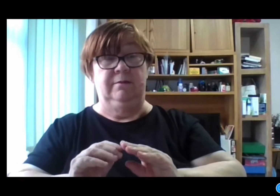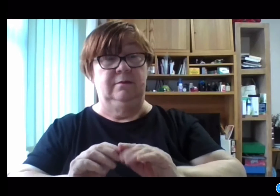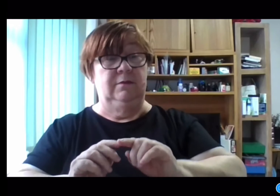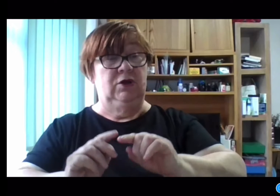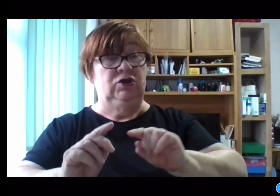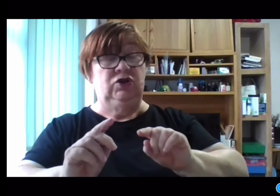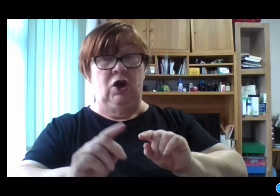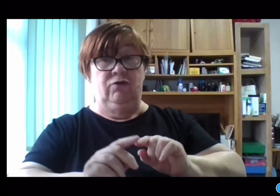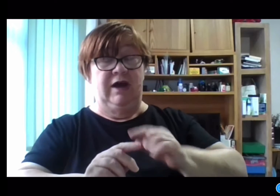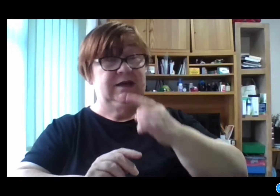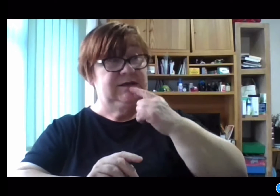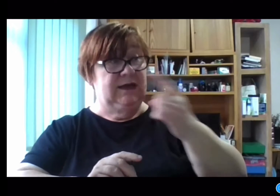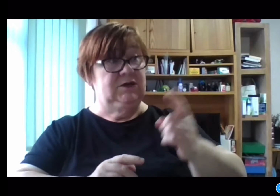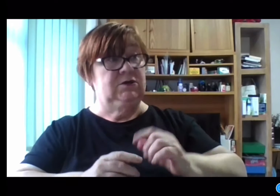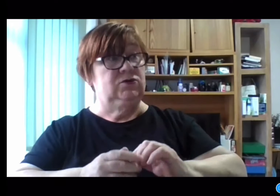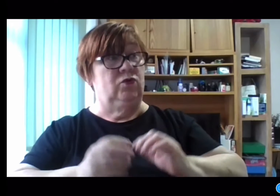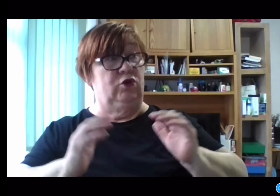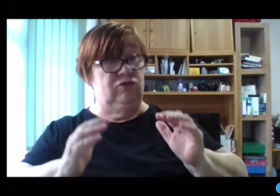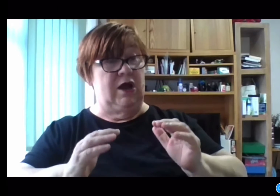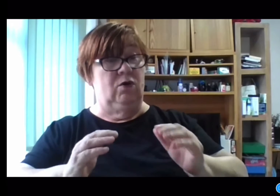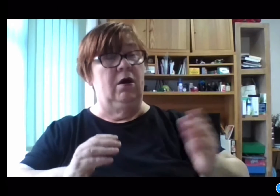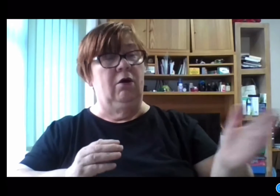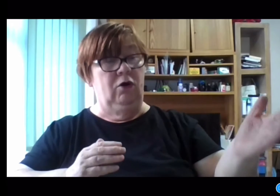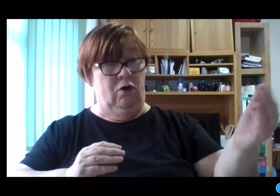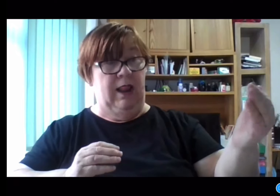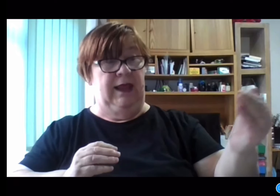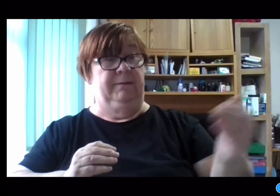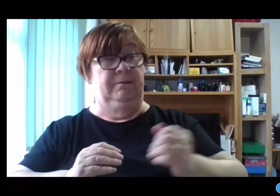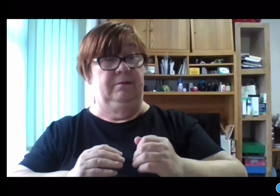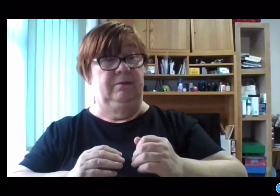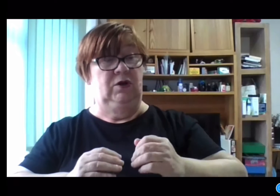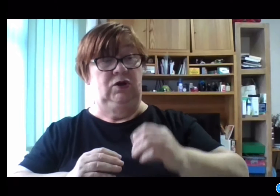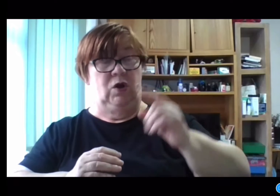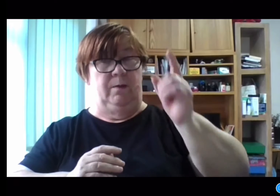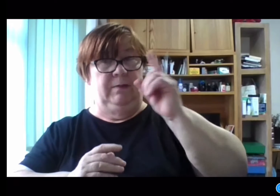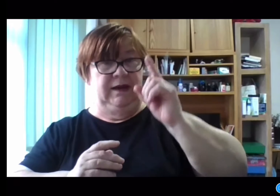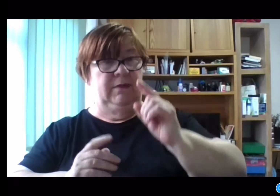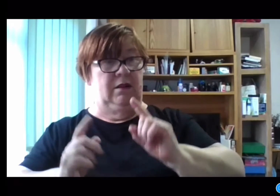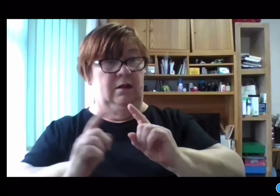Jesus stopped and said to the crowd, bring Bartimaeus to me.